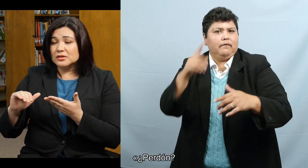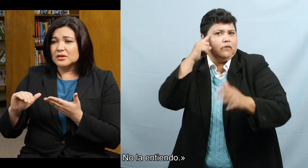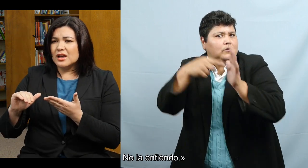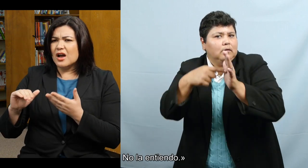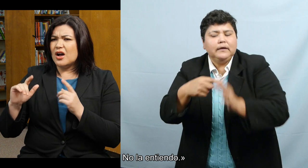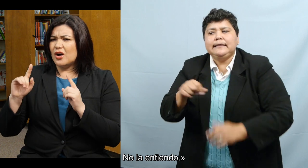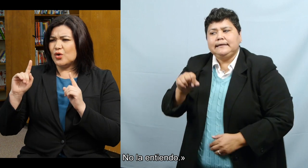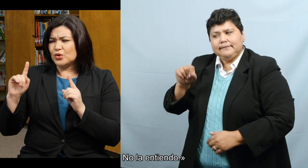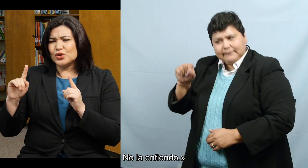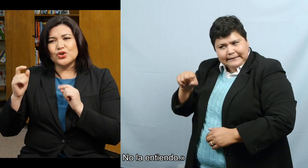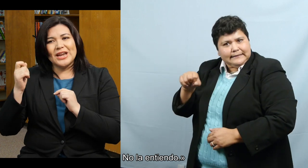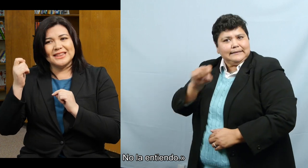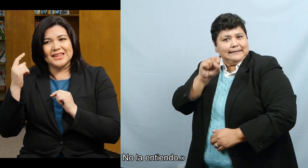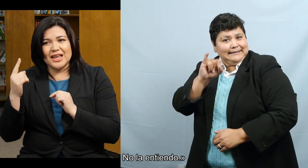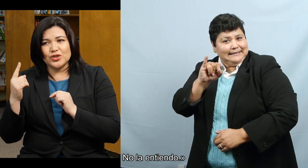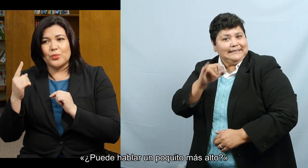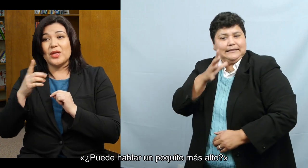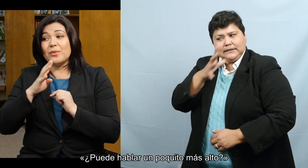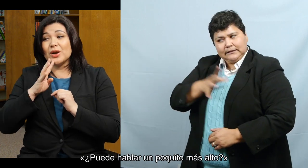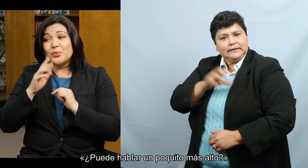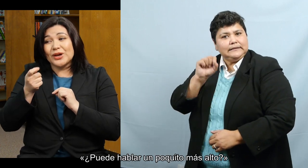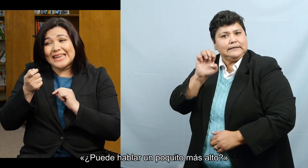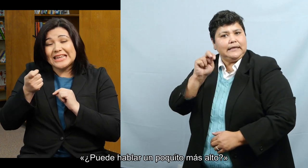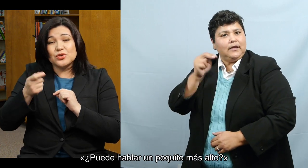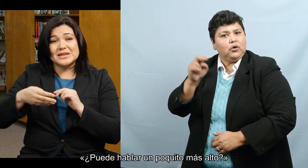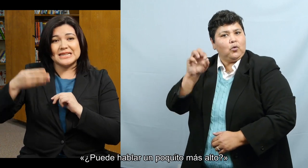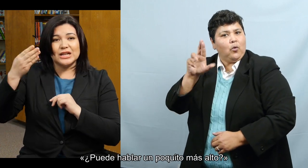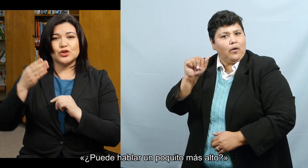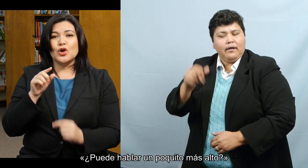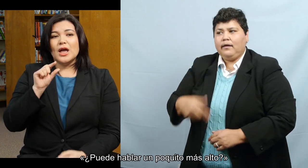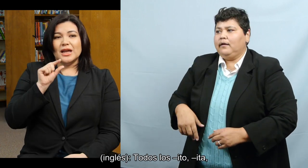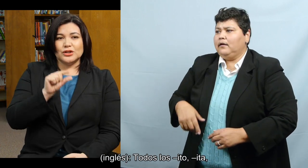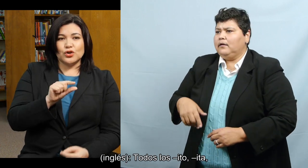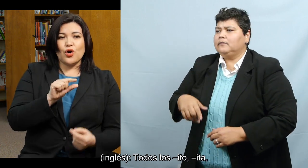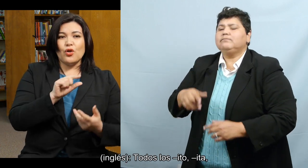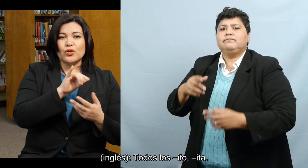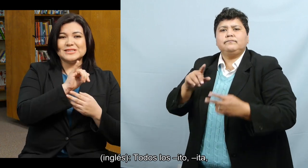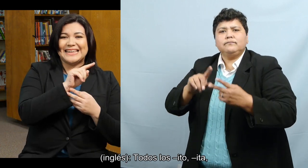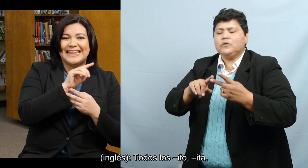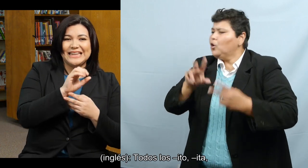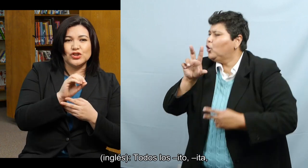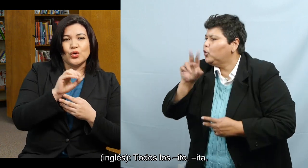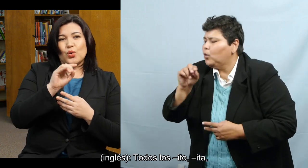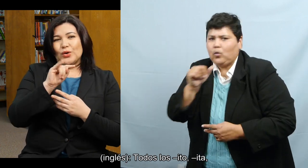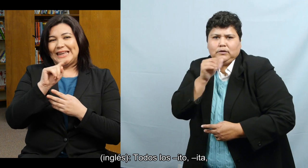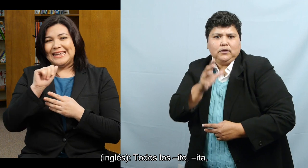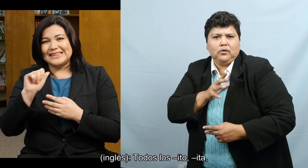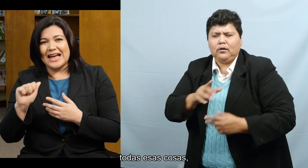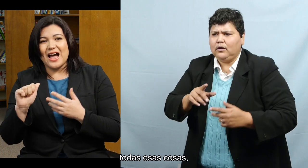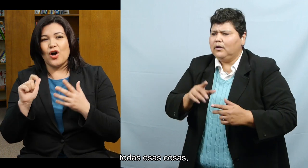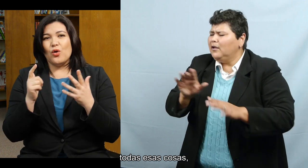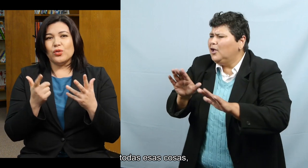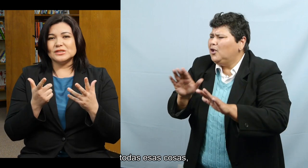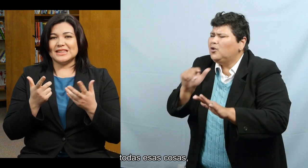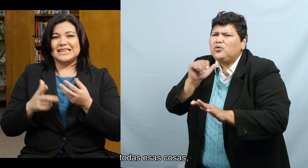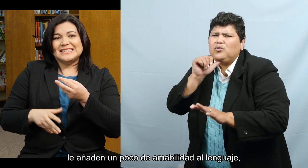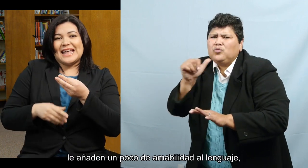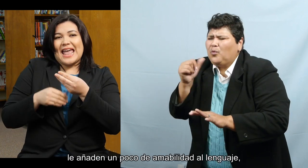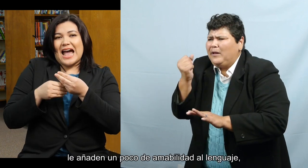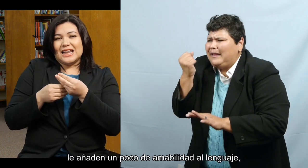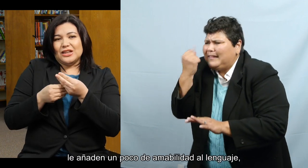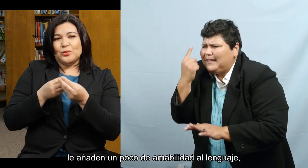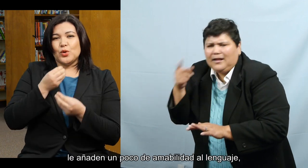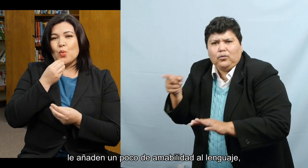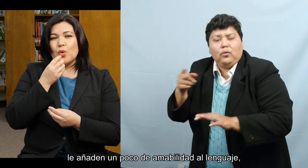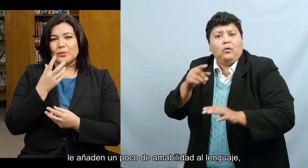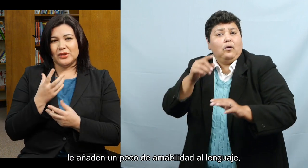perdón, no le entiendo, puede hablar un poquito más alto. So all those ito, ita, all those things,